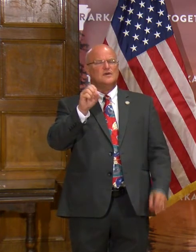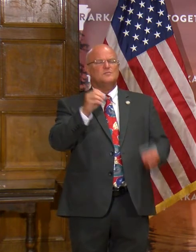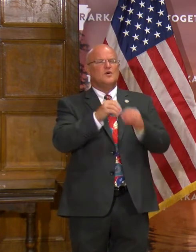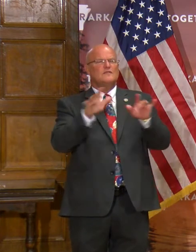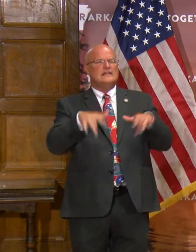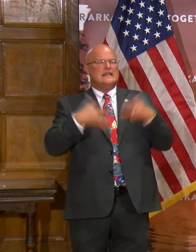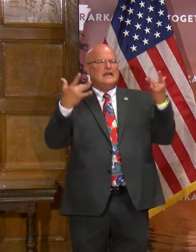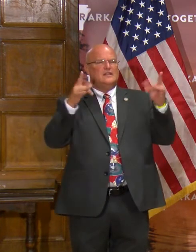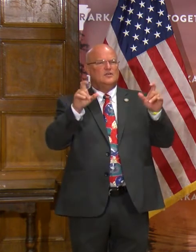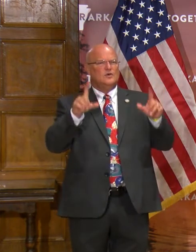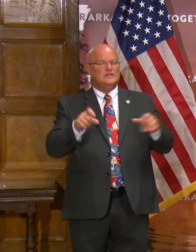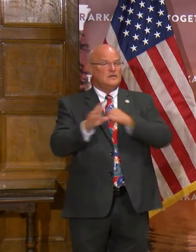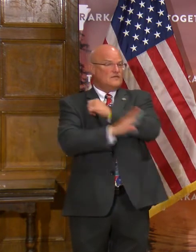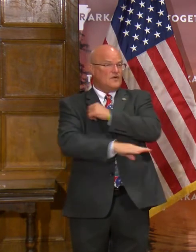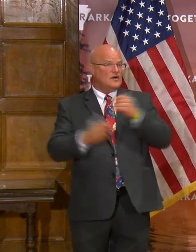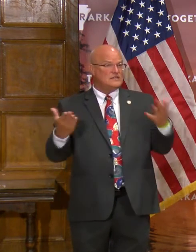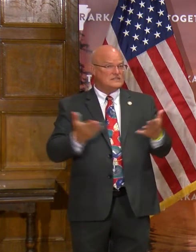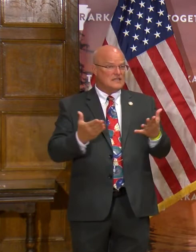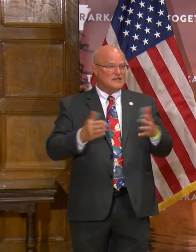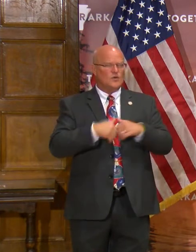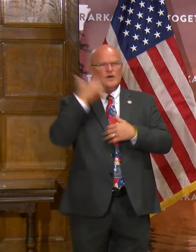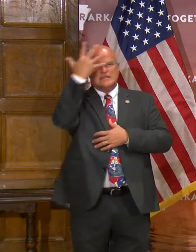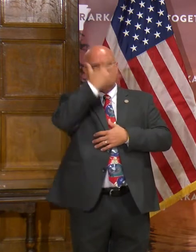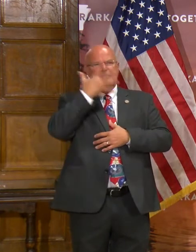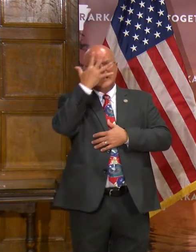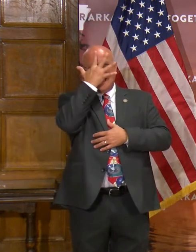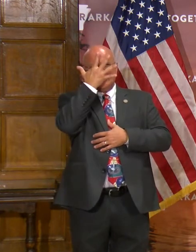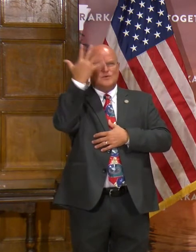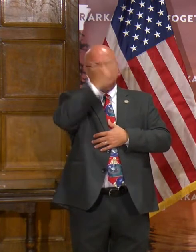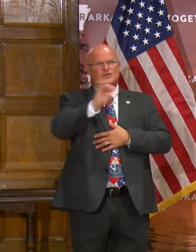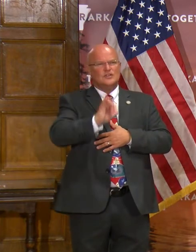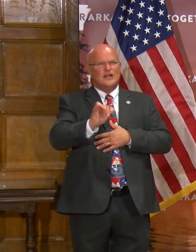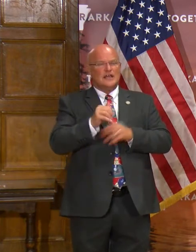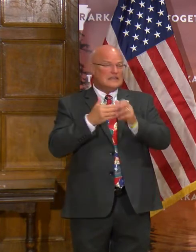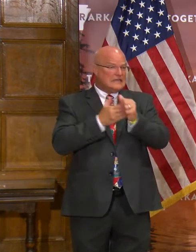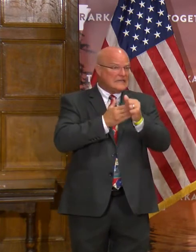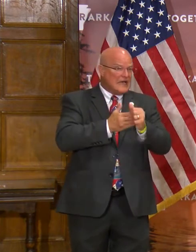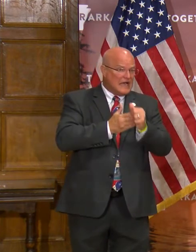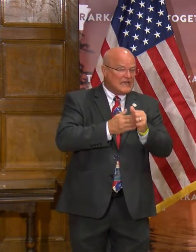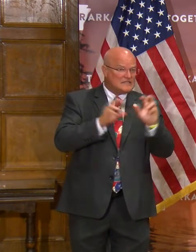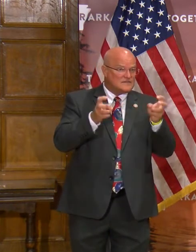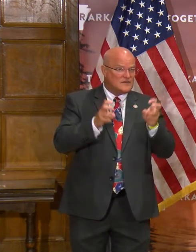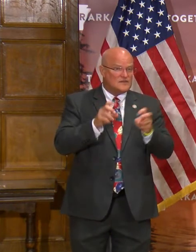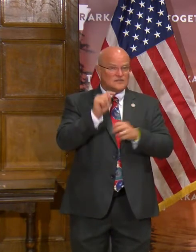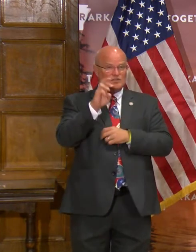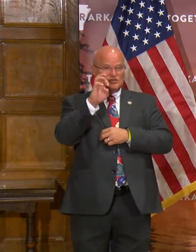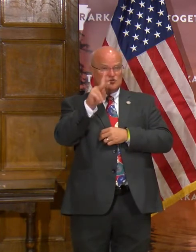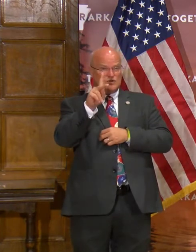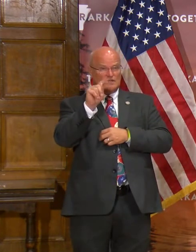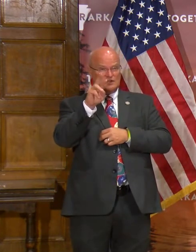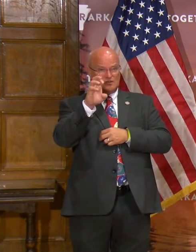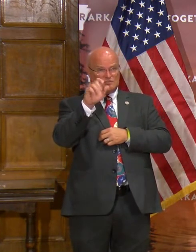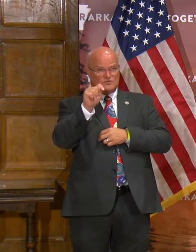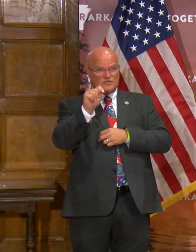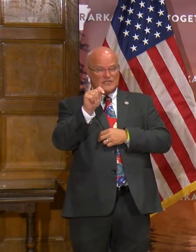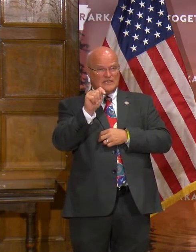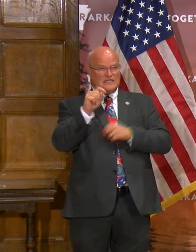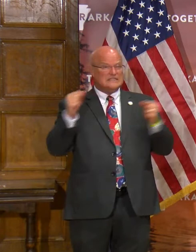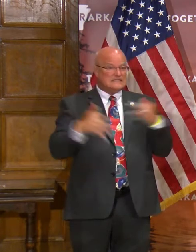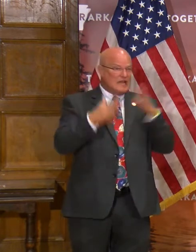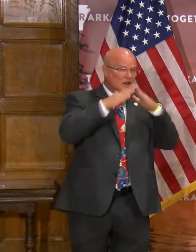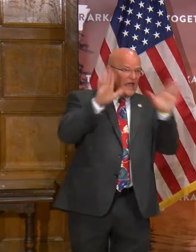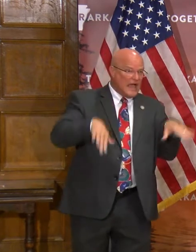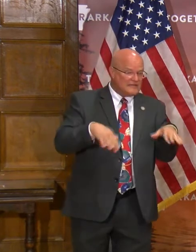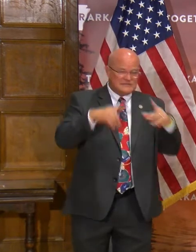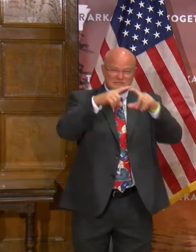question, but falls here. What does Halloween look like this year? Are you guys giving any guidance as far as trick-or-treating or haunted houses or